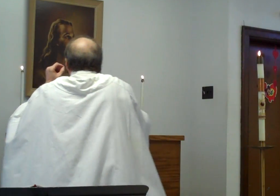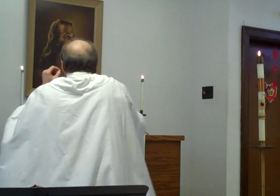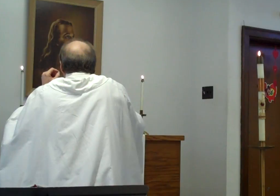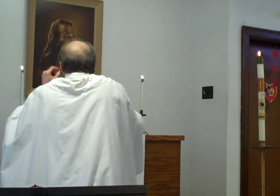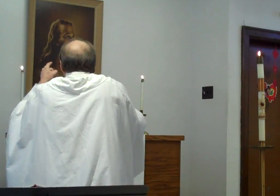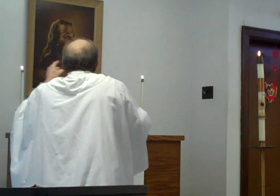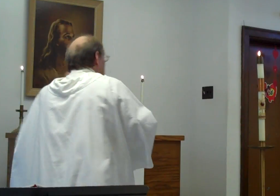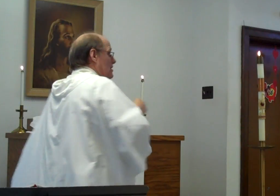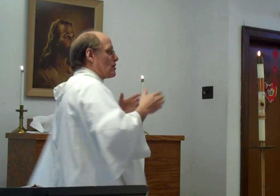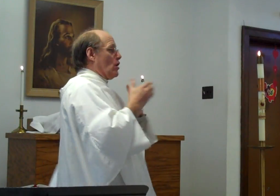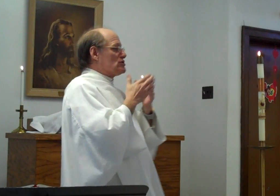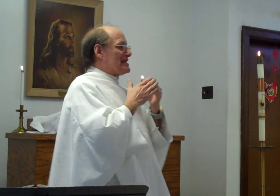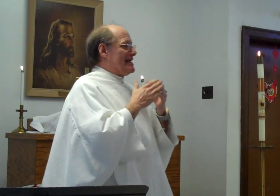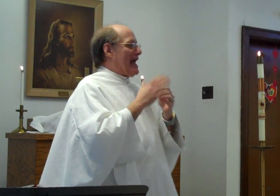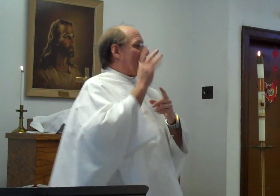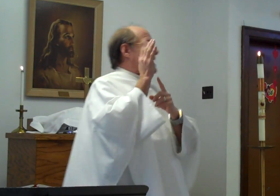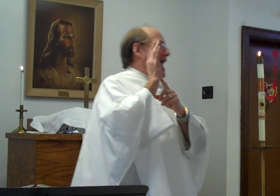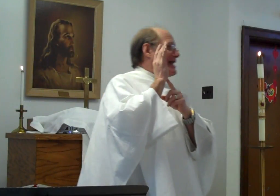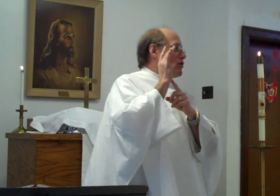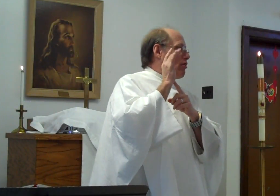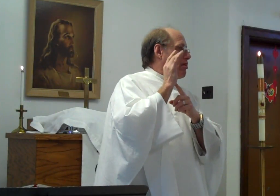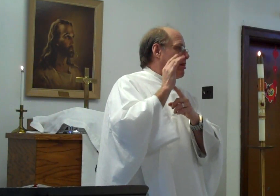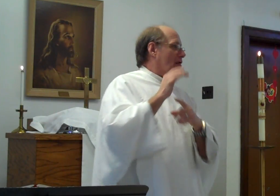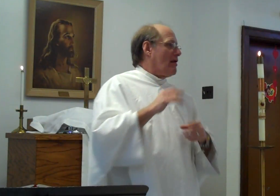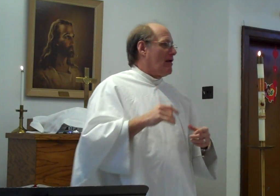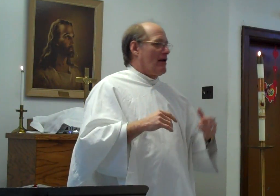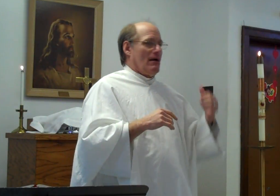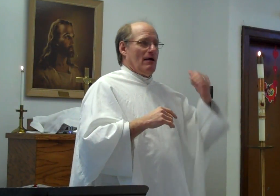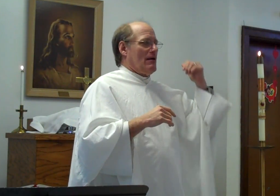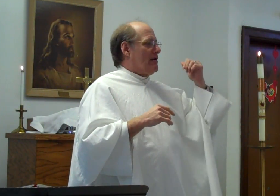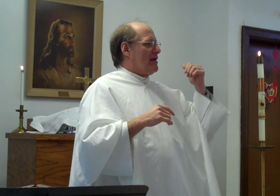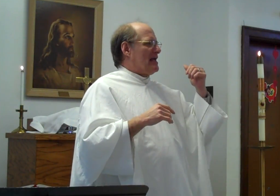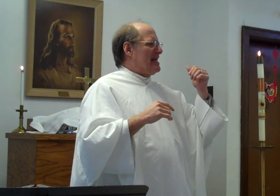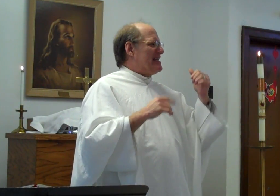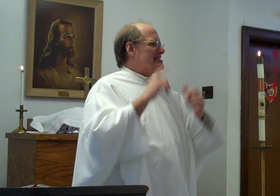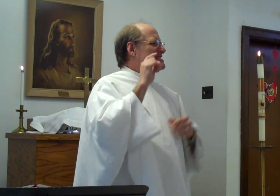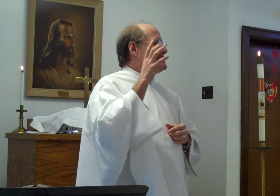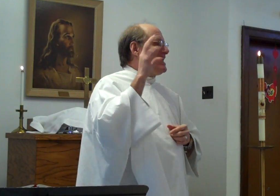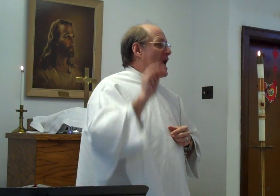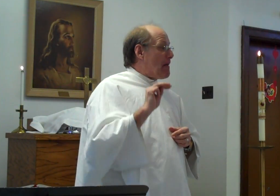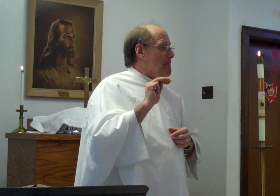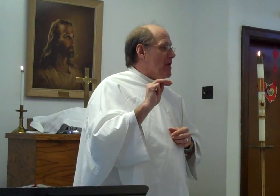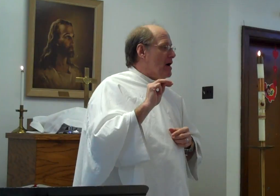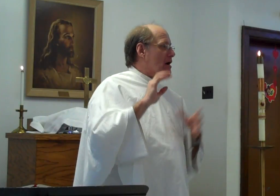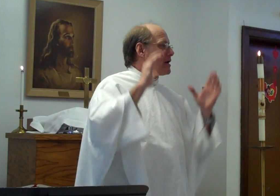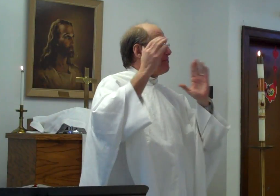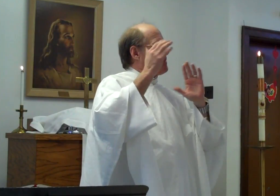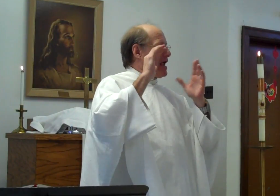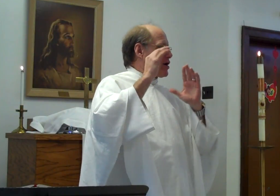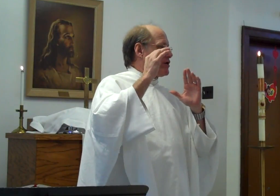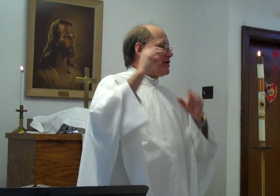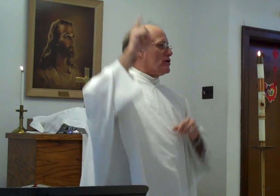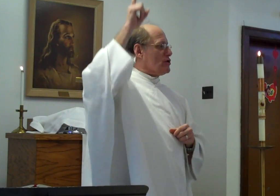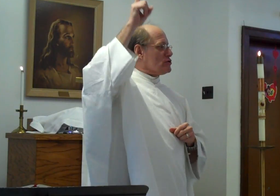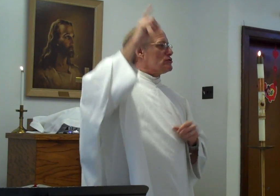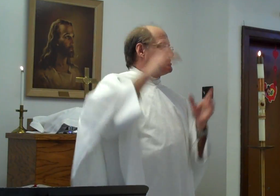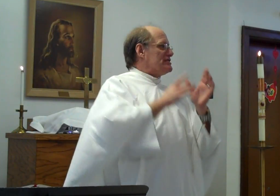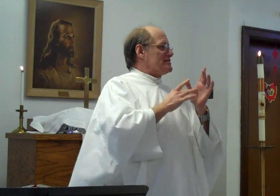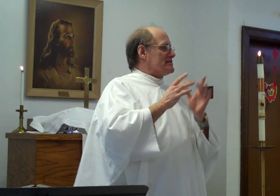To. Look. Closely. At. At. candle. It is. Damn. Compared. To. Jesus.